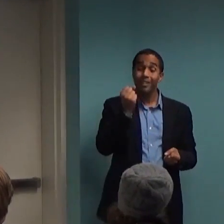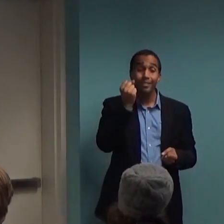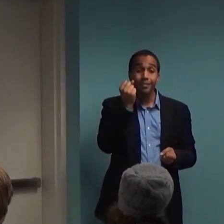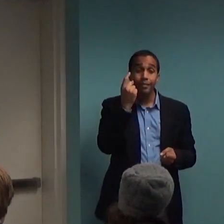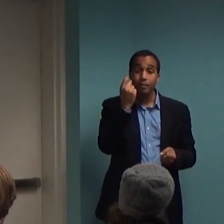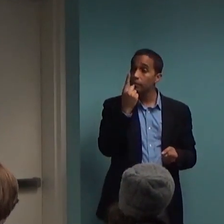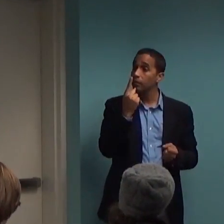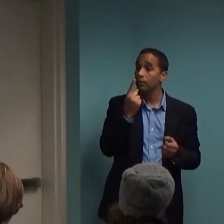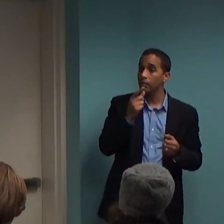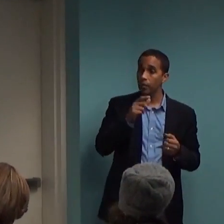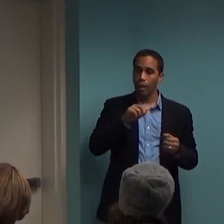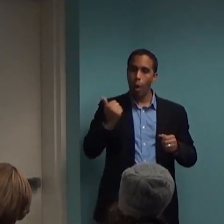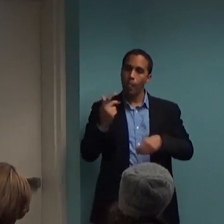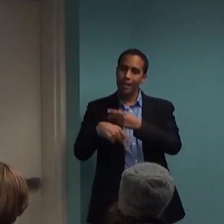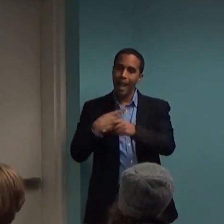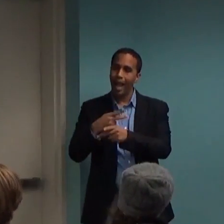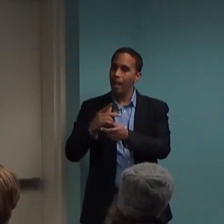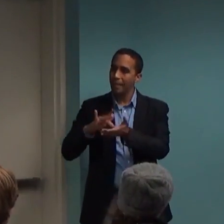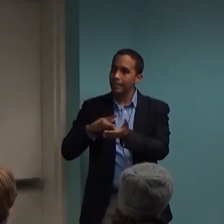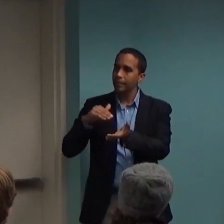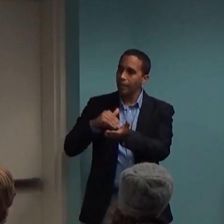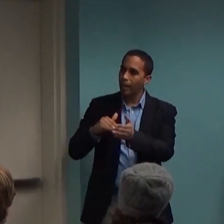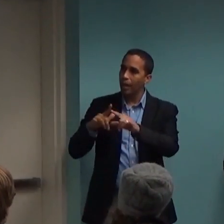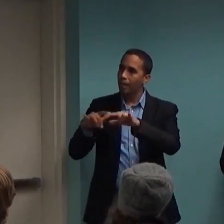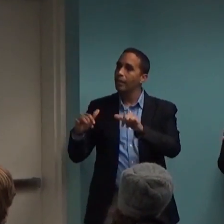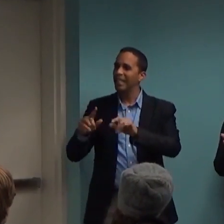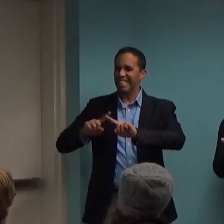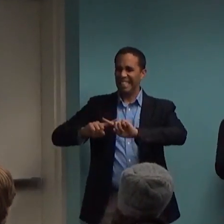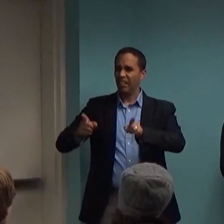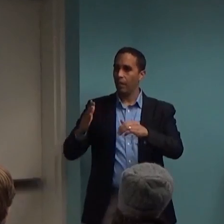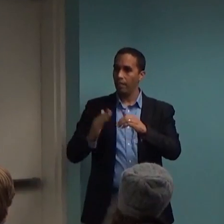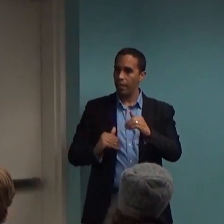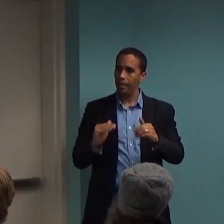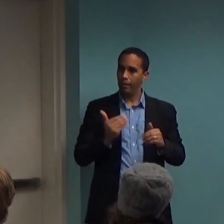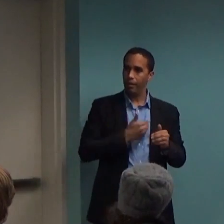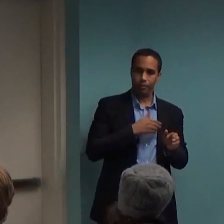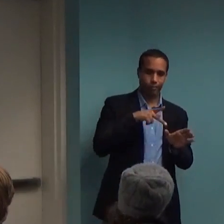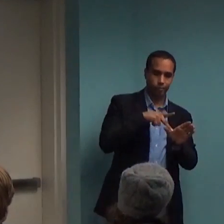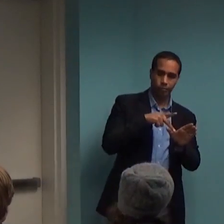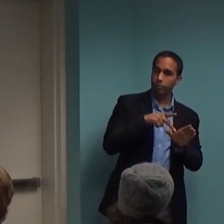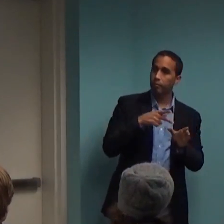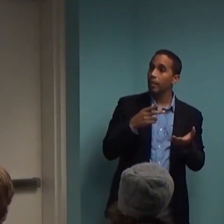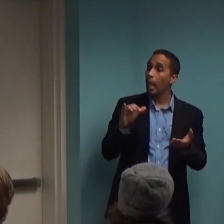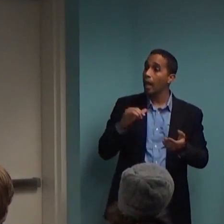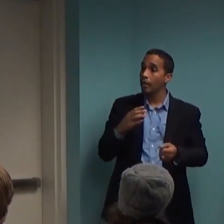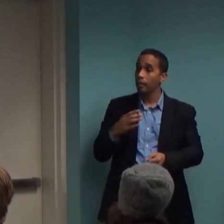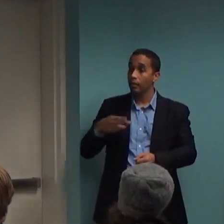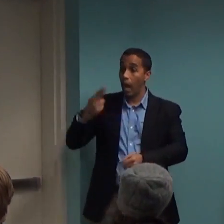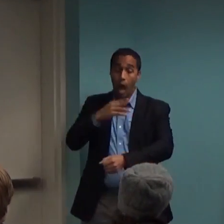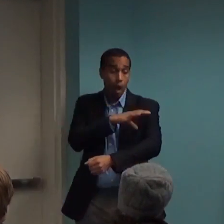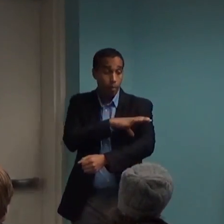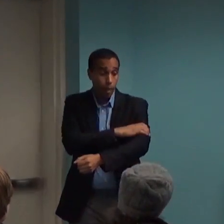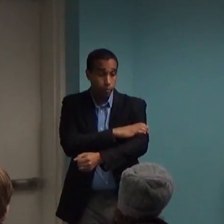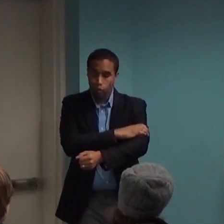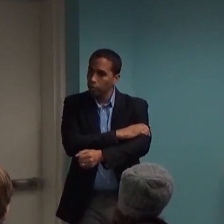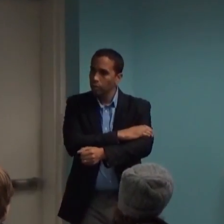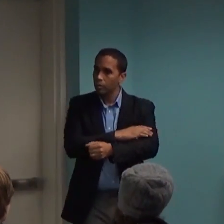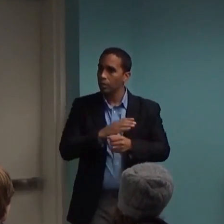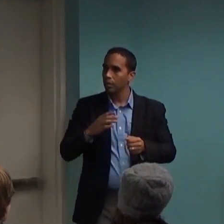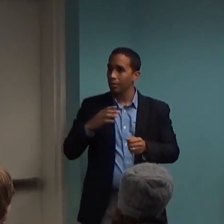this way. So, in hypertension, for example. So, we always think a high blood pressure, that's a medical problem, definitively a medical problem, right? Then you